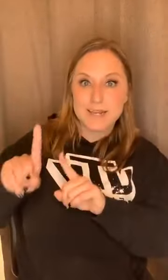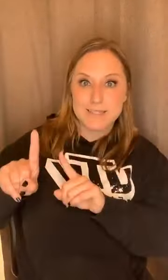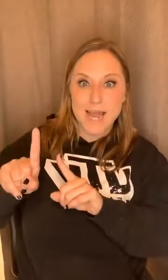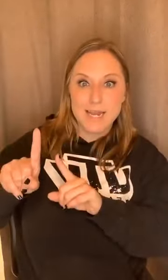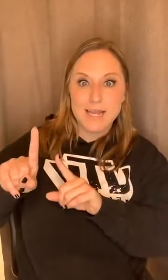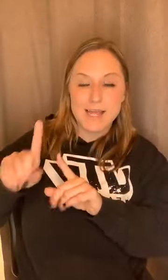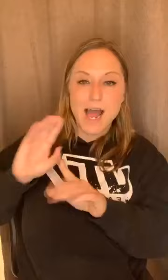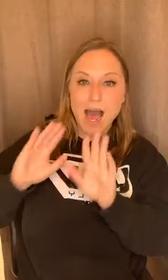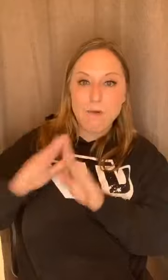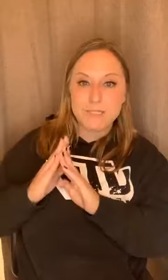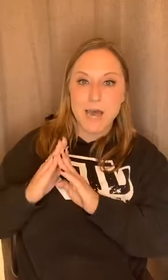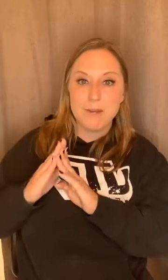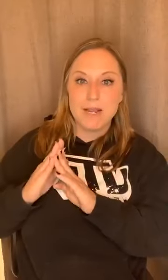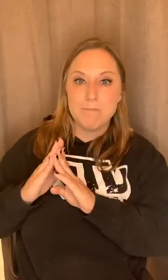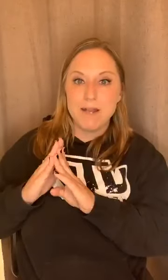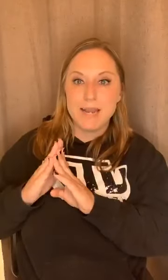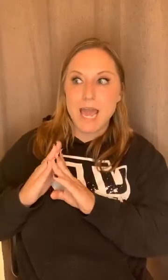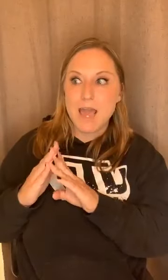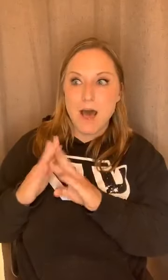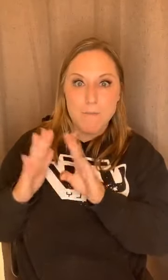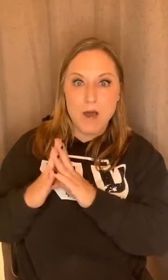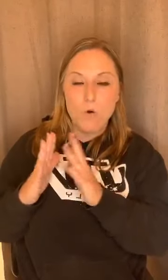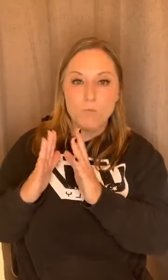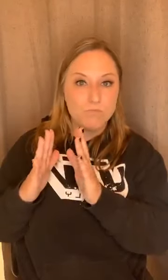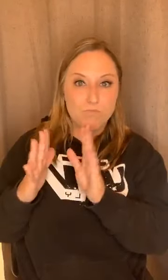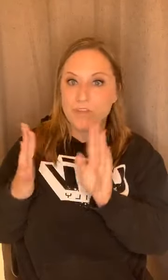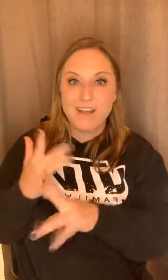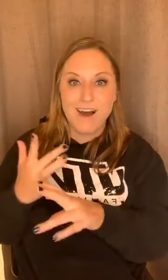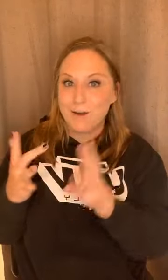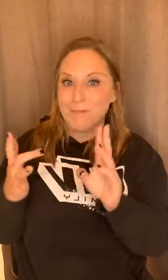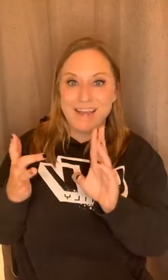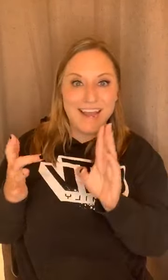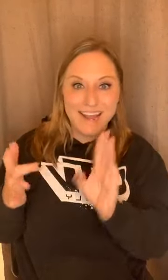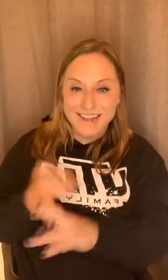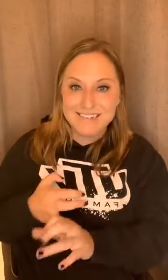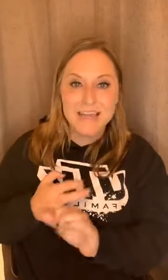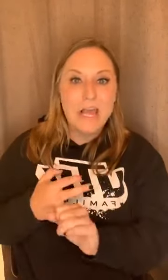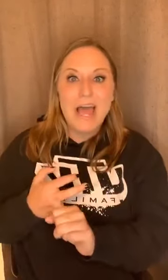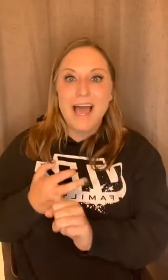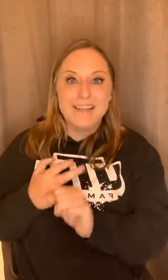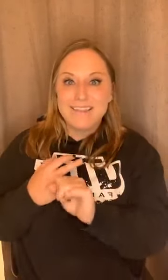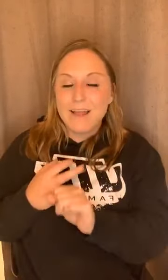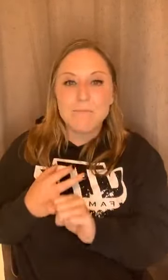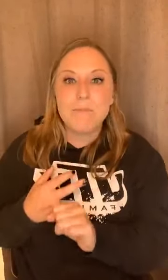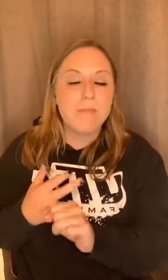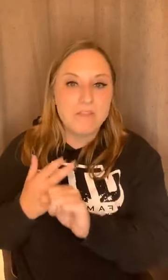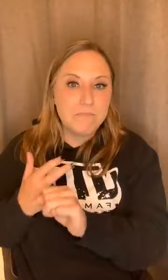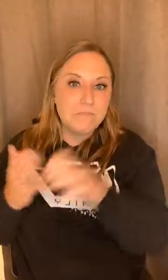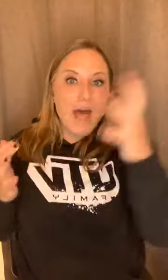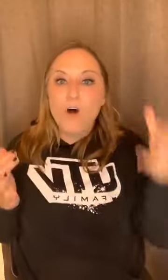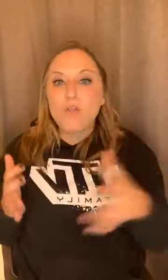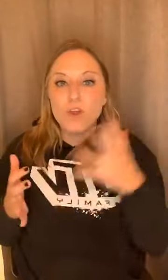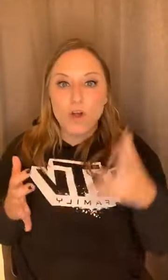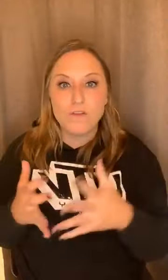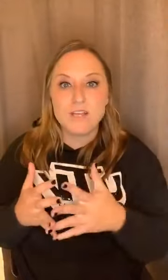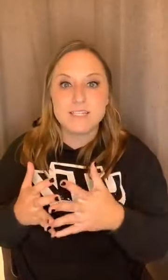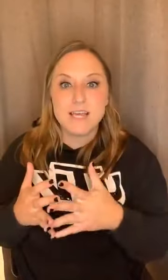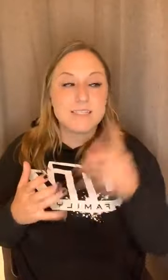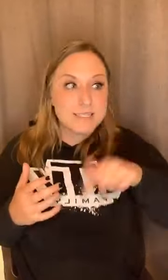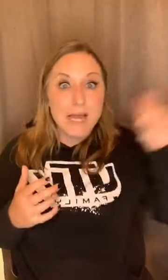anxiety that was happening on Monday about the economy and, and, and, and health and all of these things sent